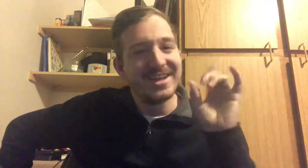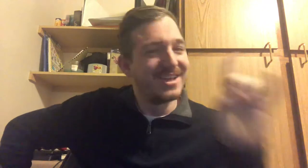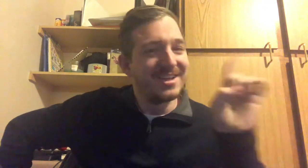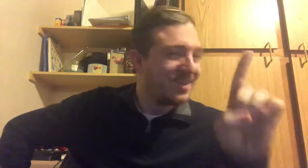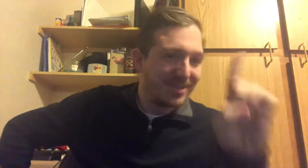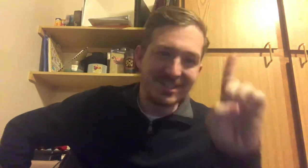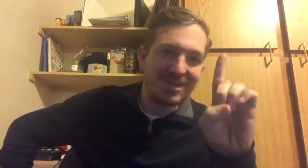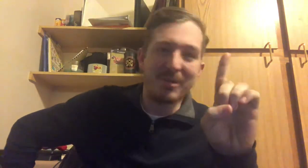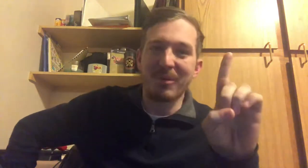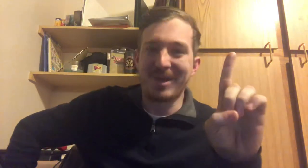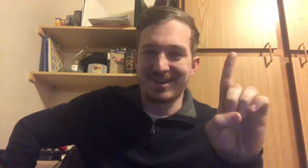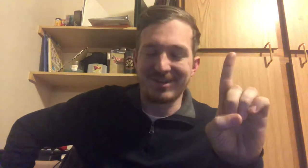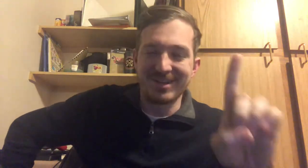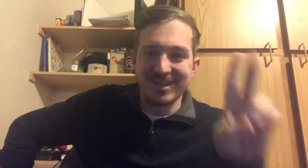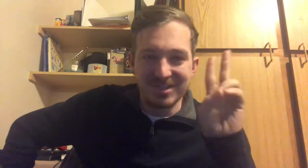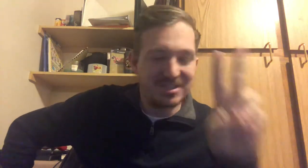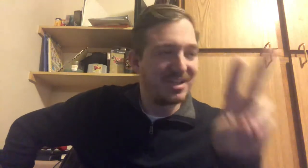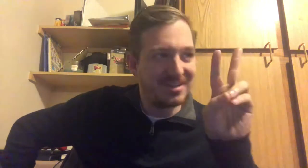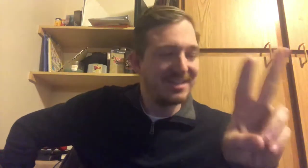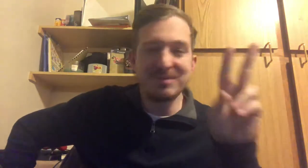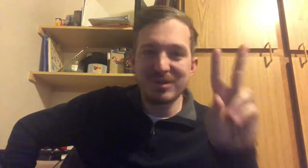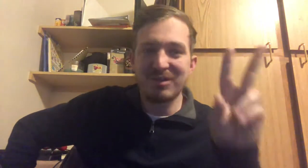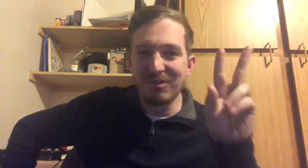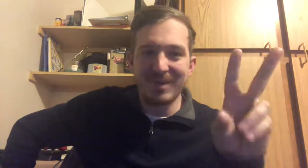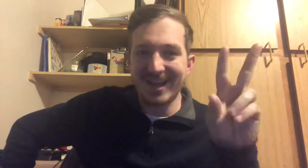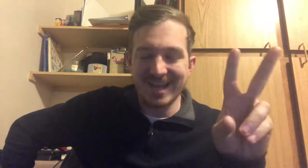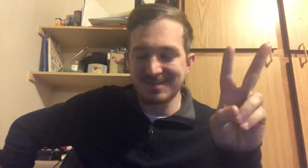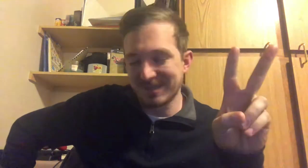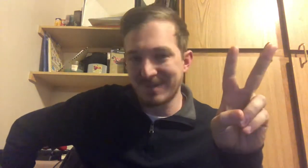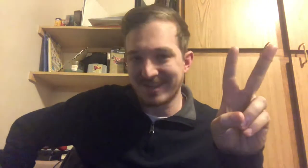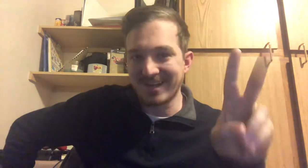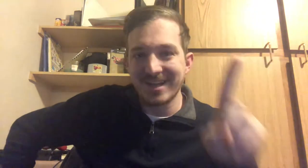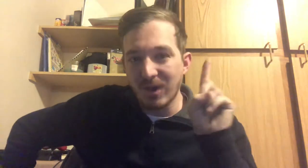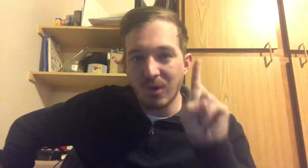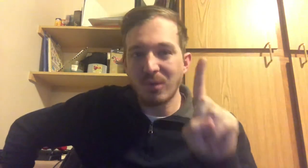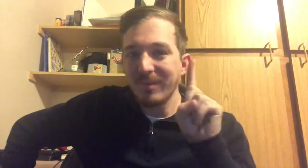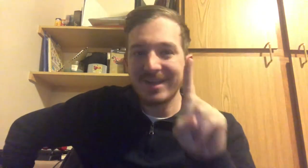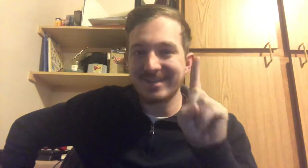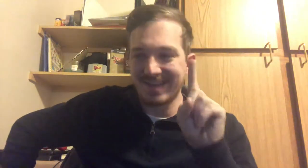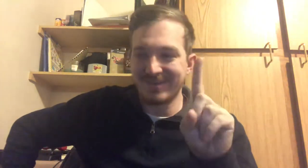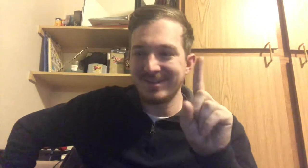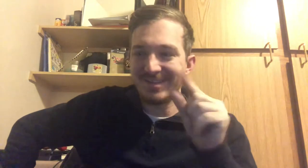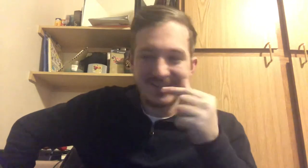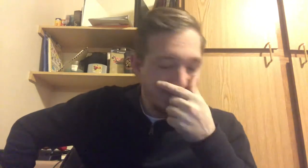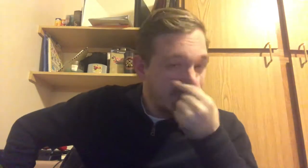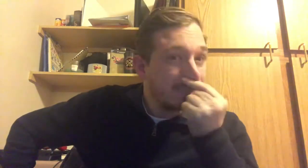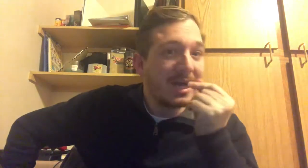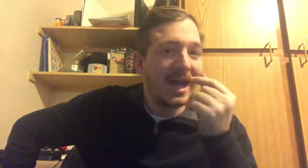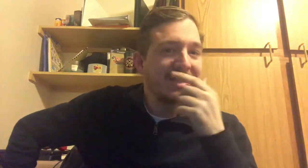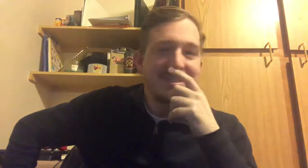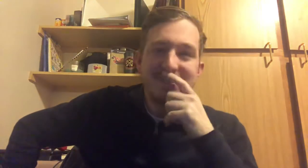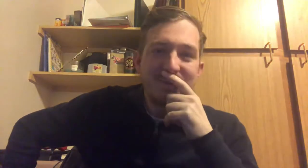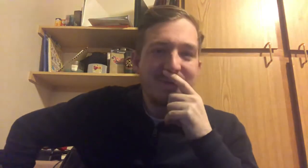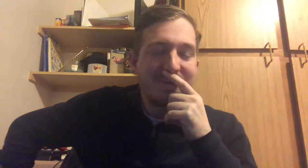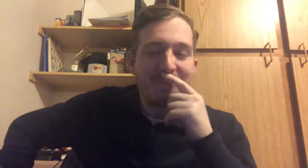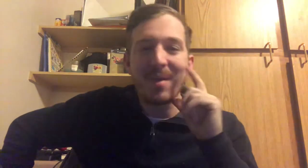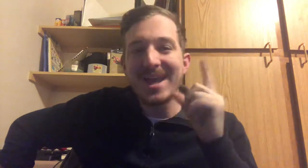let's start with Old Man David. These were the two main aspects back then. Old Man David, I still remember the main